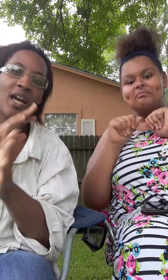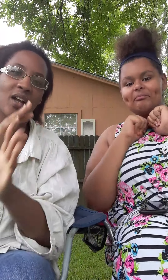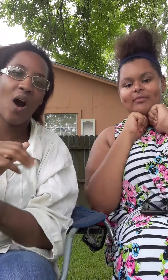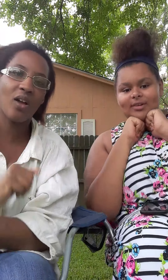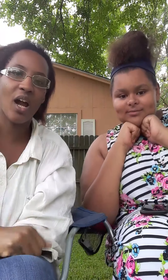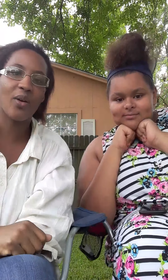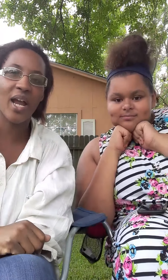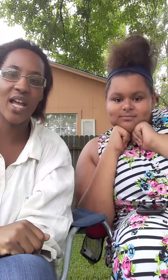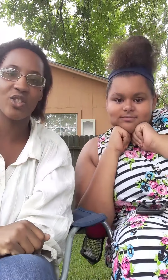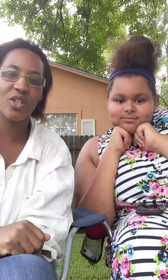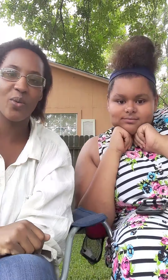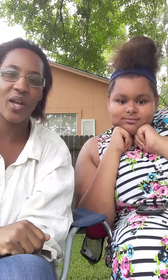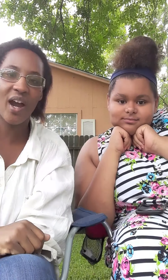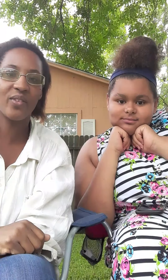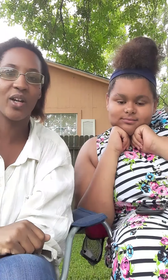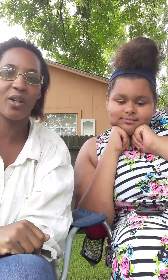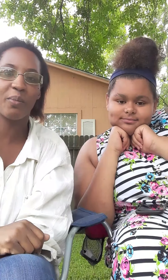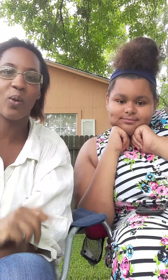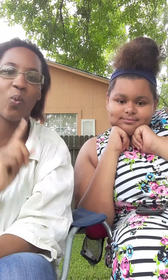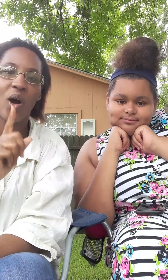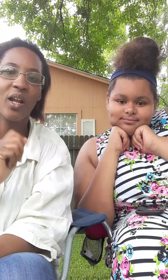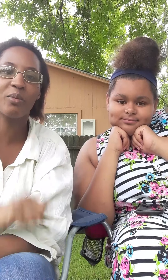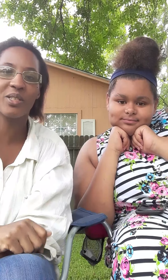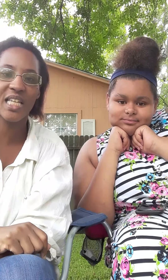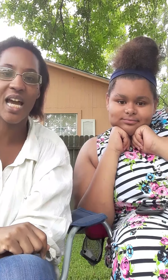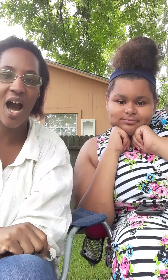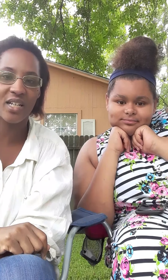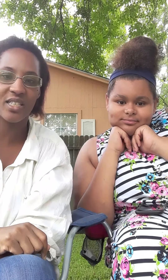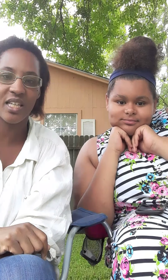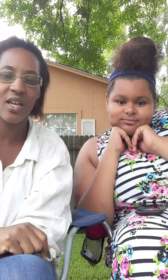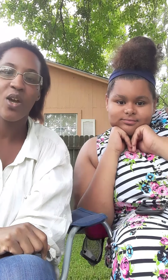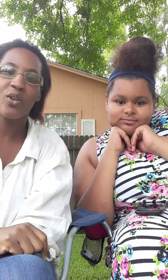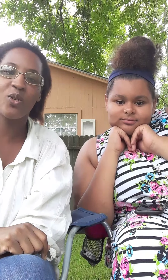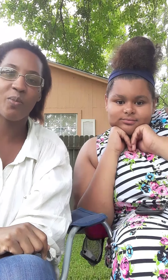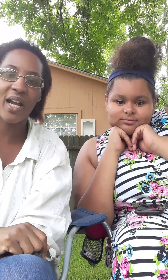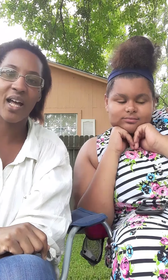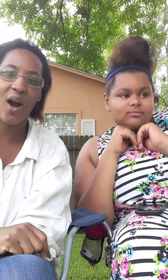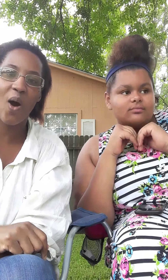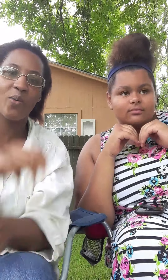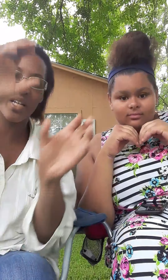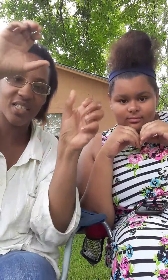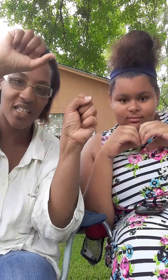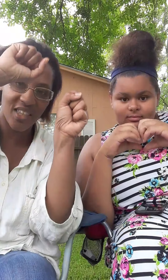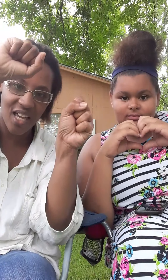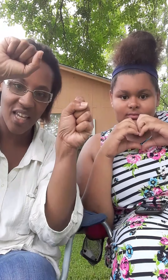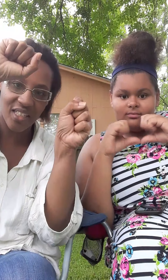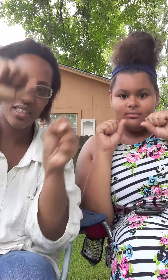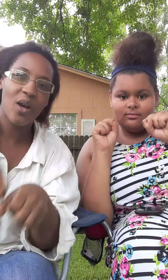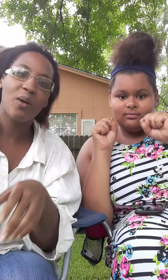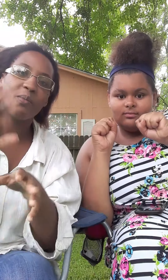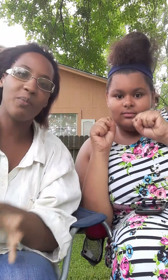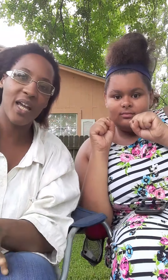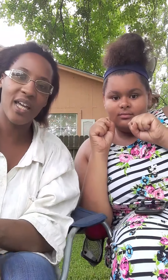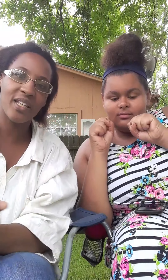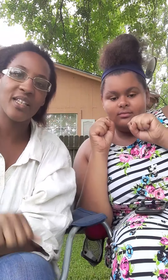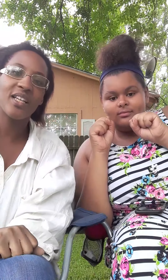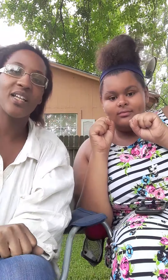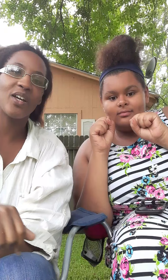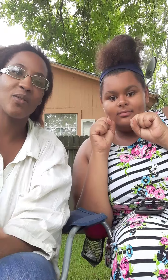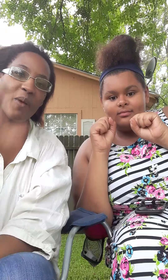all our answers that we have, they're going to be 100% honesty. You might not always see this, and you might not